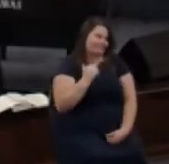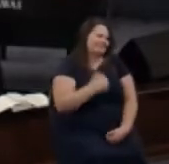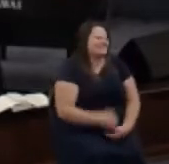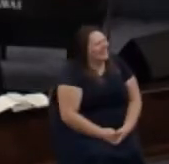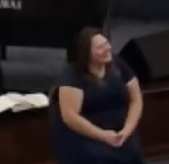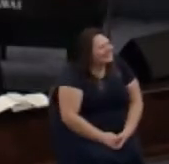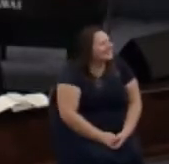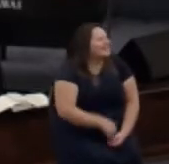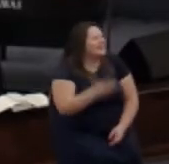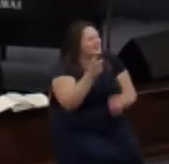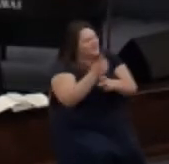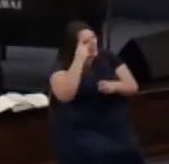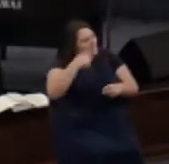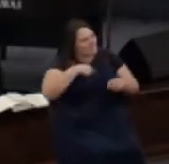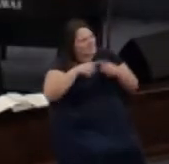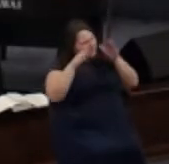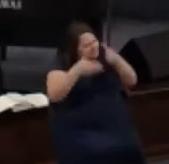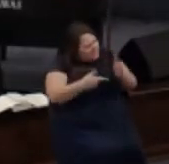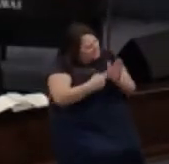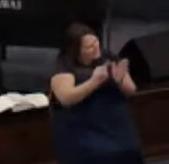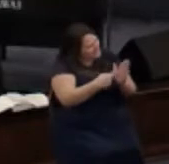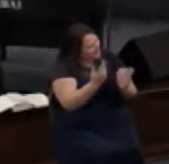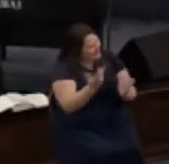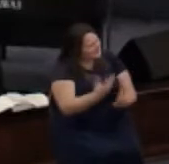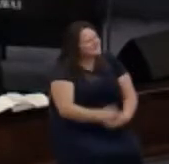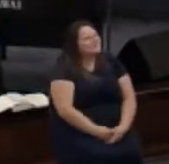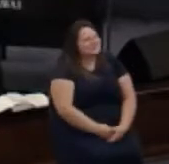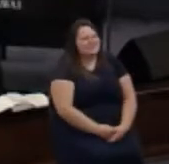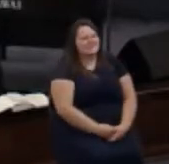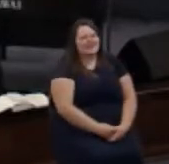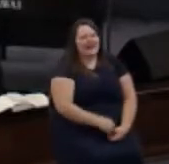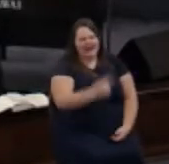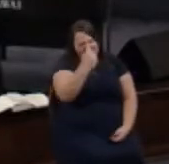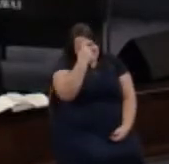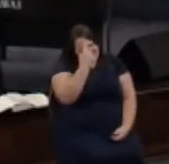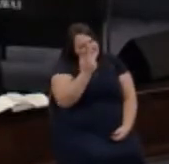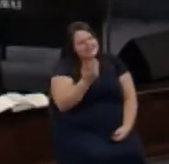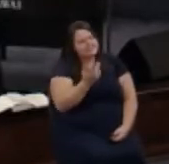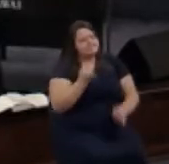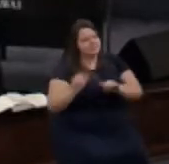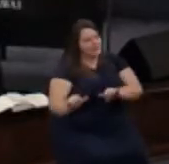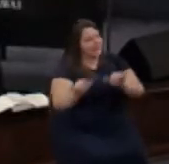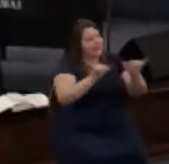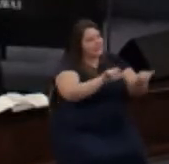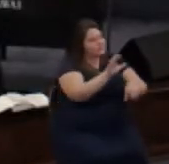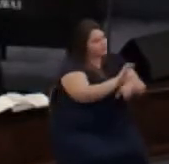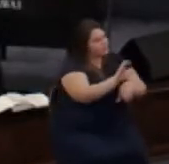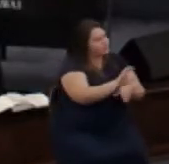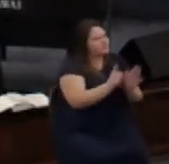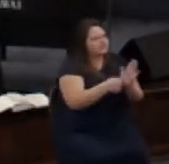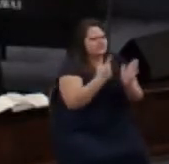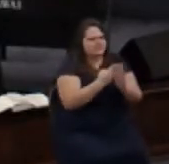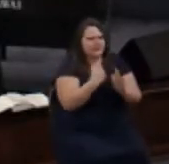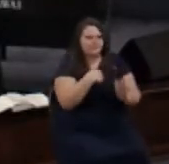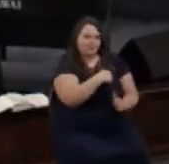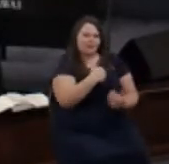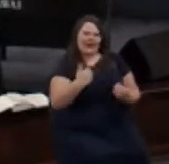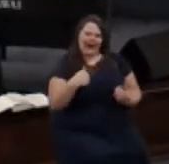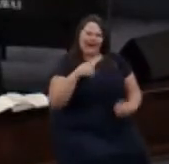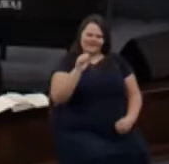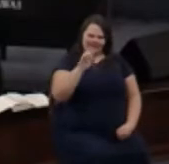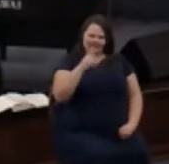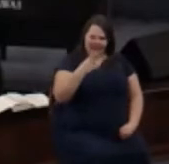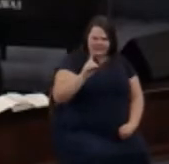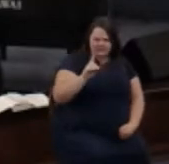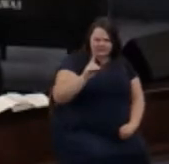it's hard for me to focus sometimes and I think as a church sometimes we have a little bit of ADHD going on